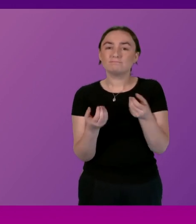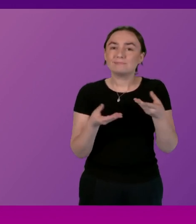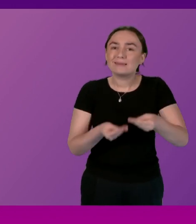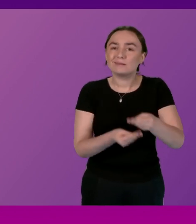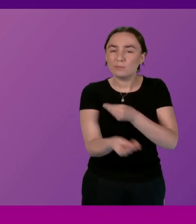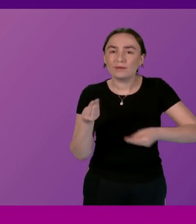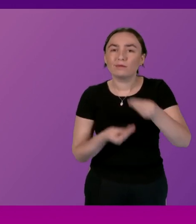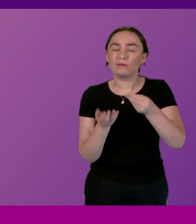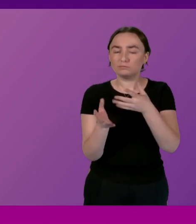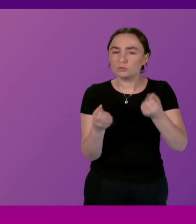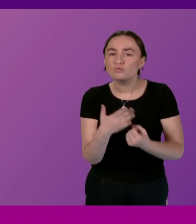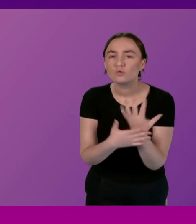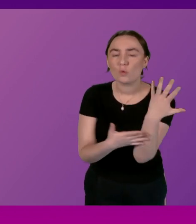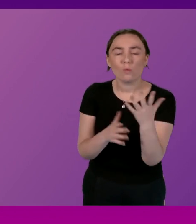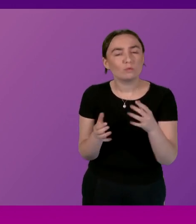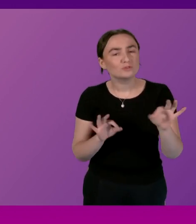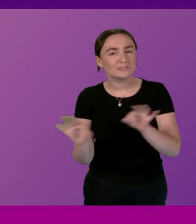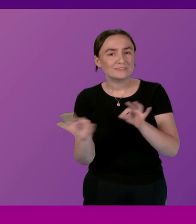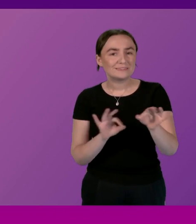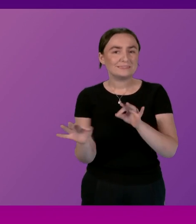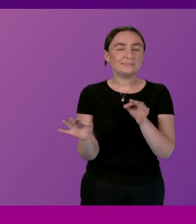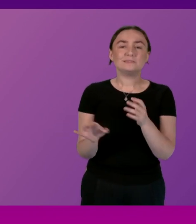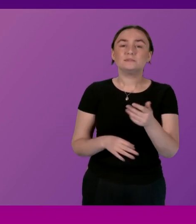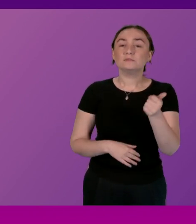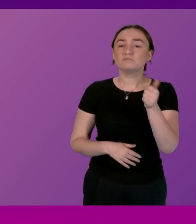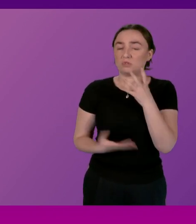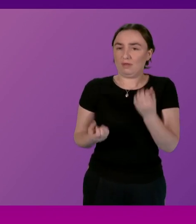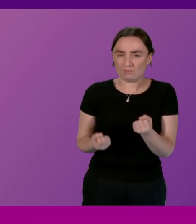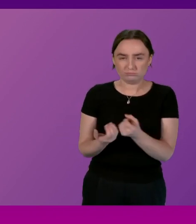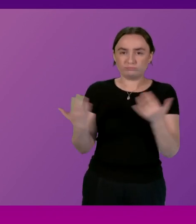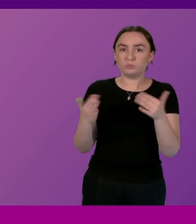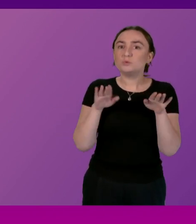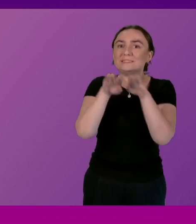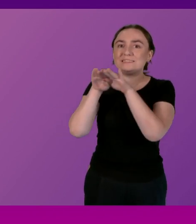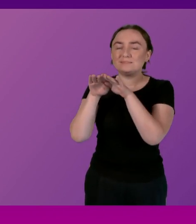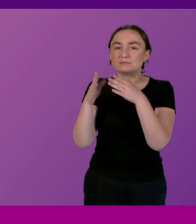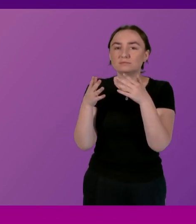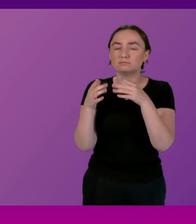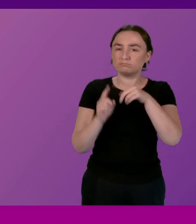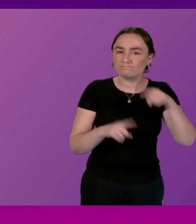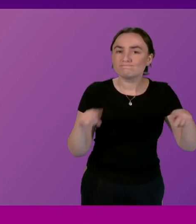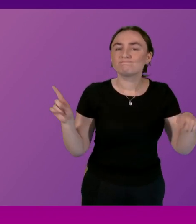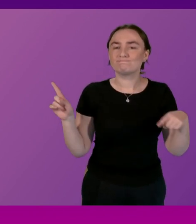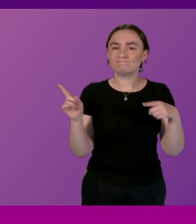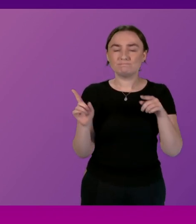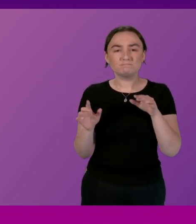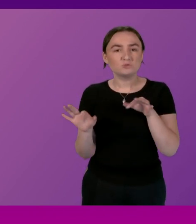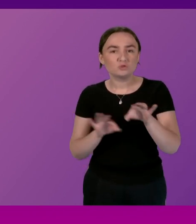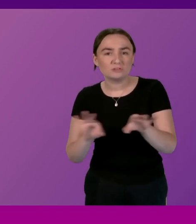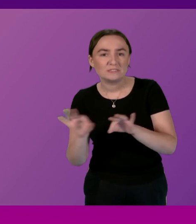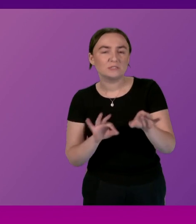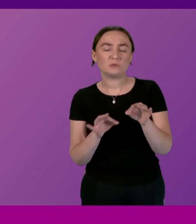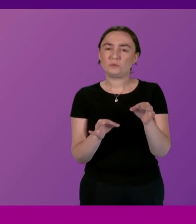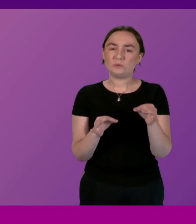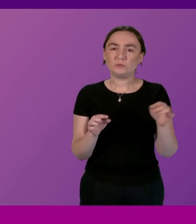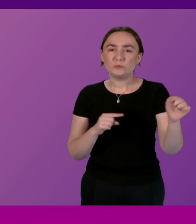in light of the huge demographic challenges we face and a fiscal gap of around £1 billion as highlighted by the Scottish